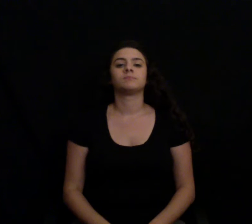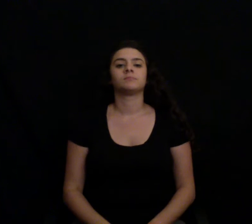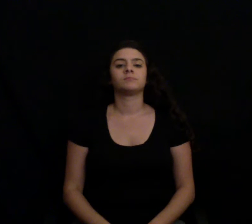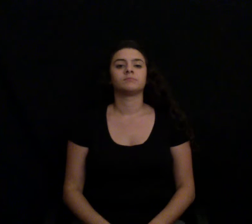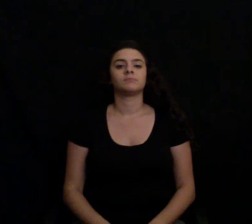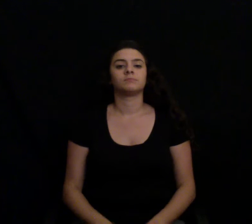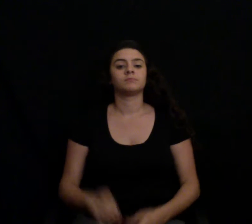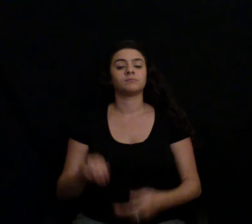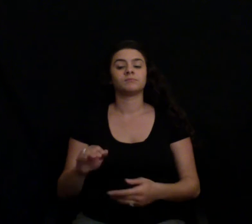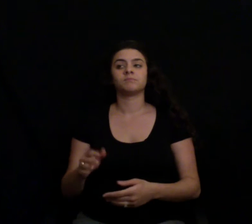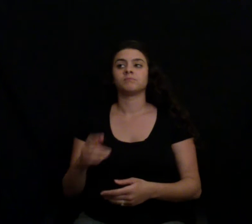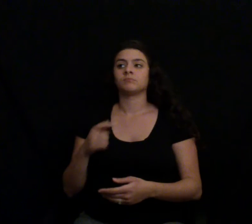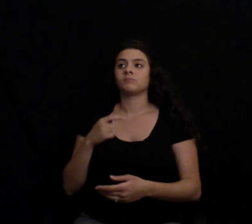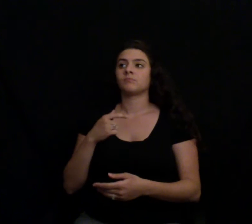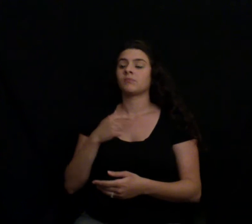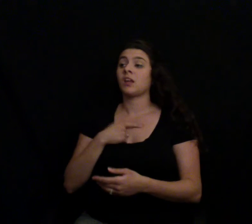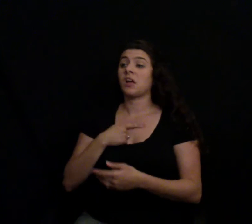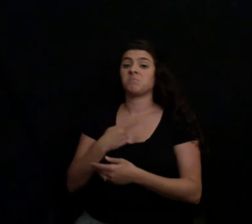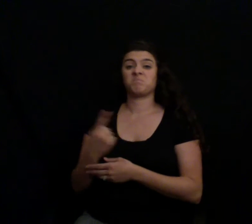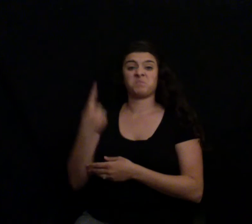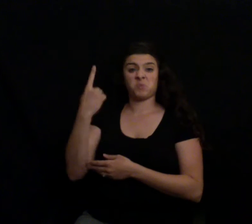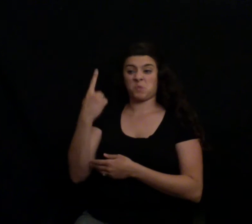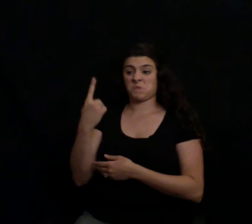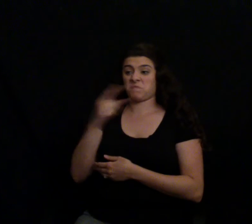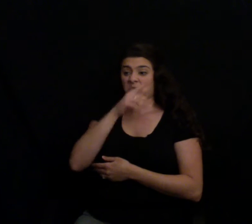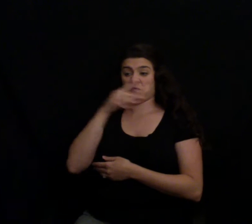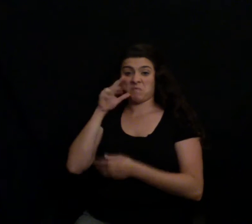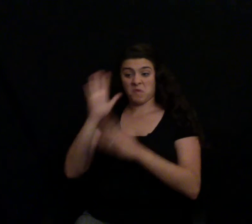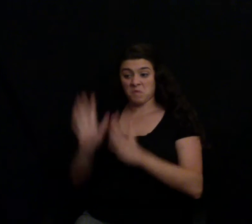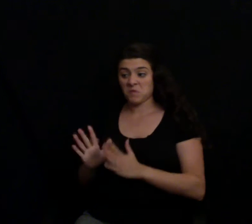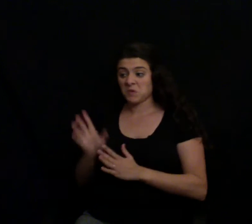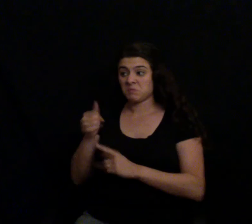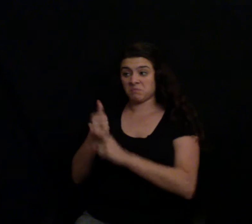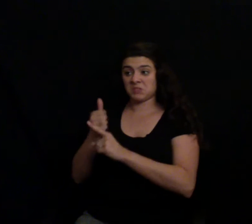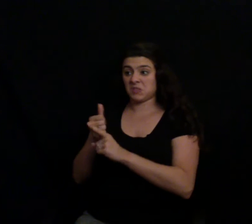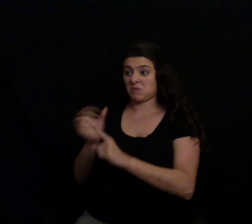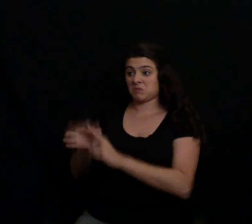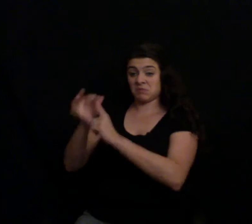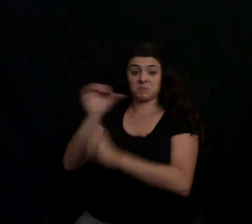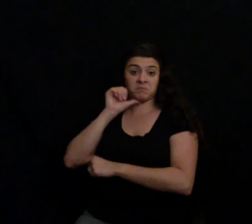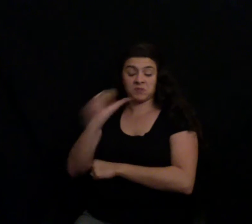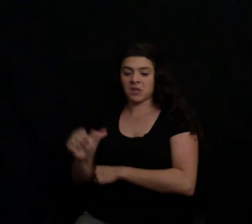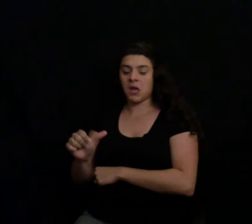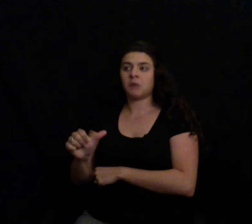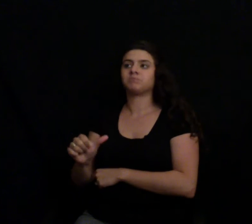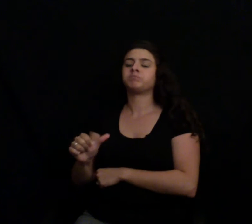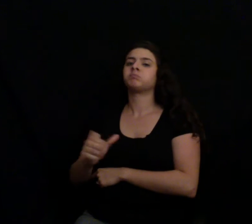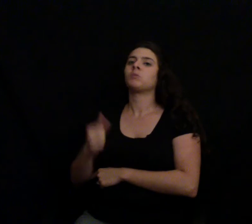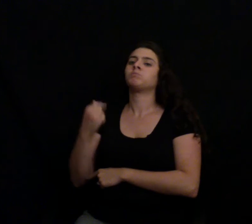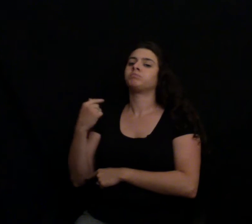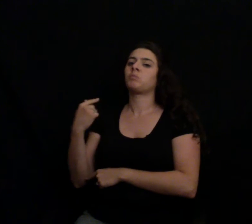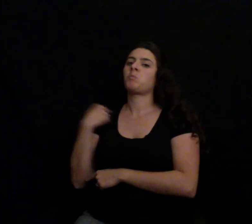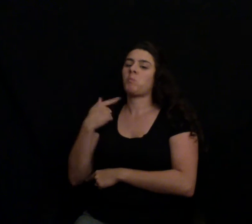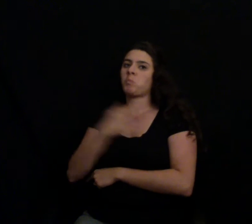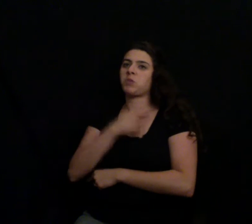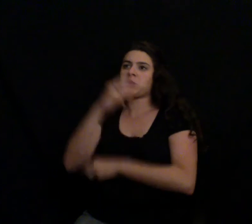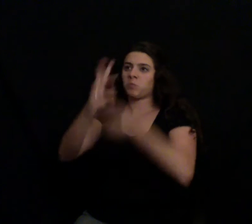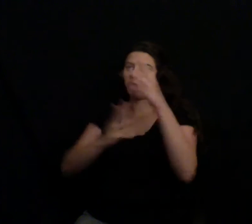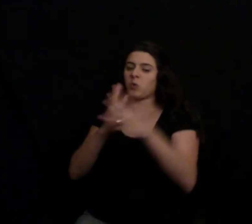I'm just one small farmer, but we made a pretty big impact. mean, it turned my world